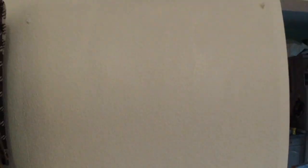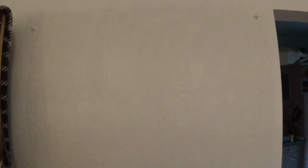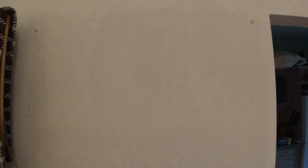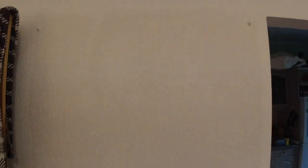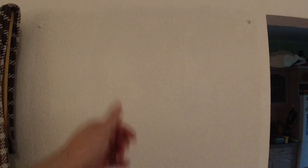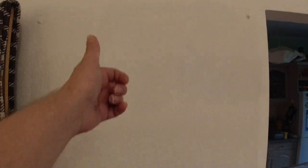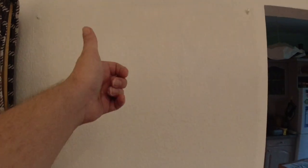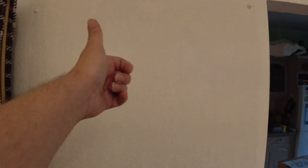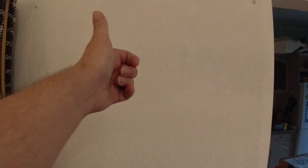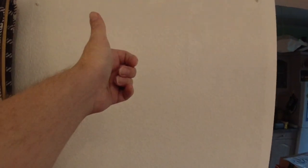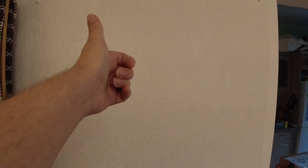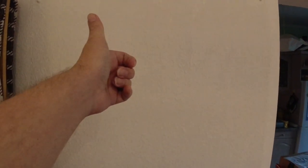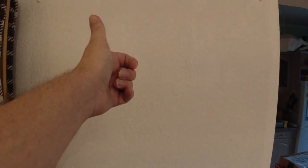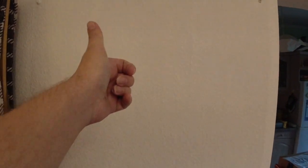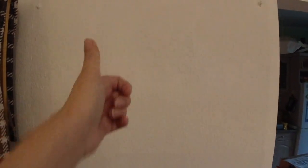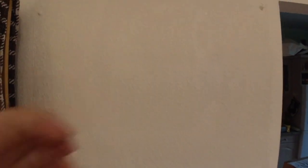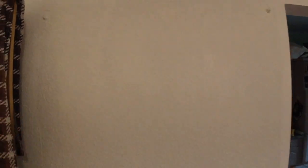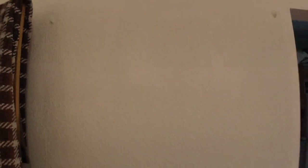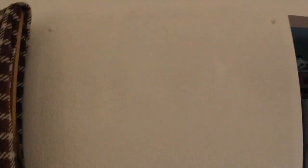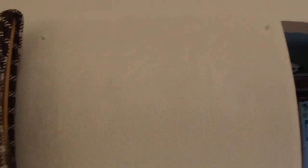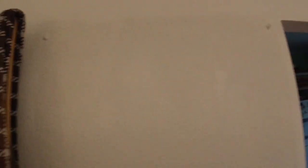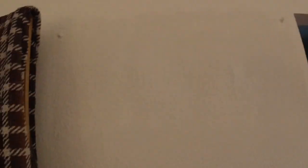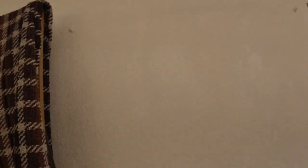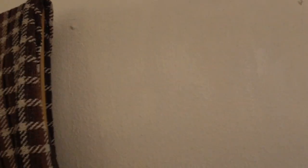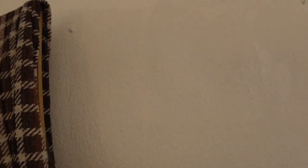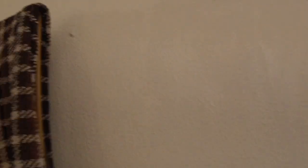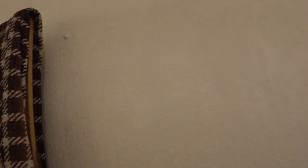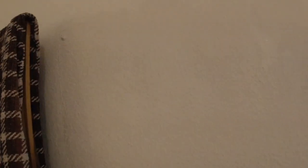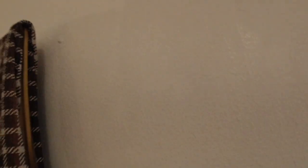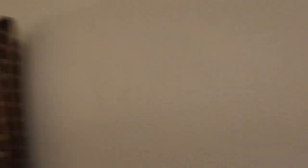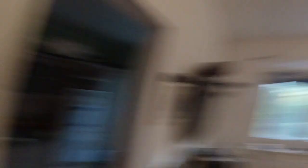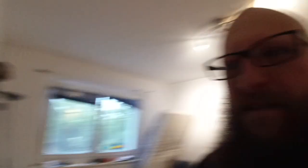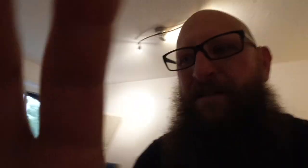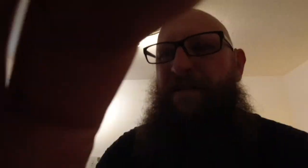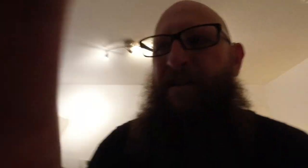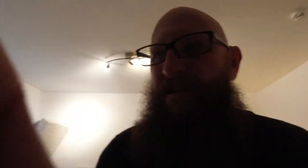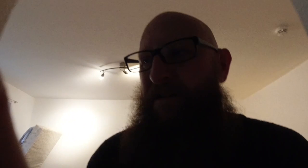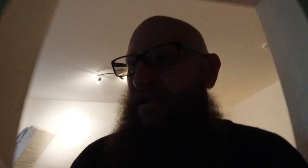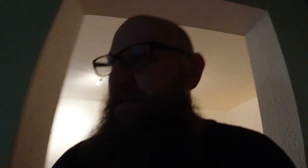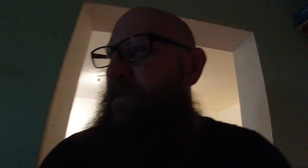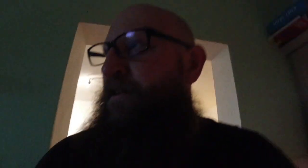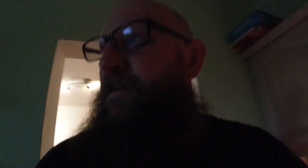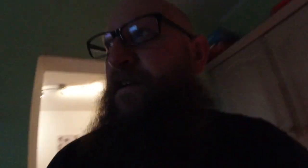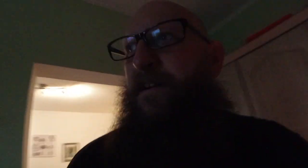I'm going to take a look at it.